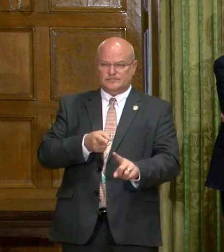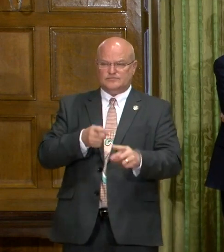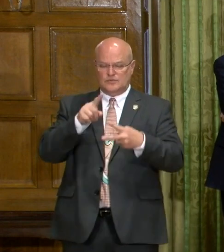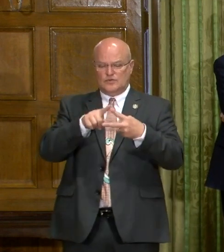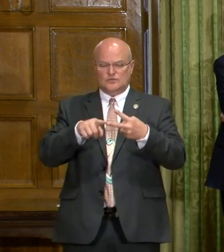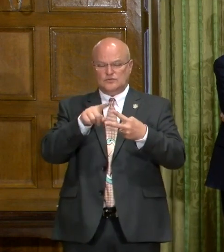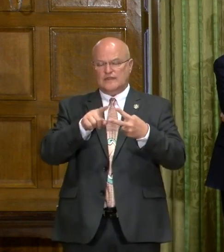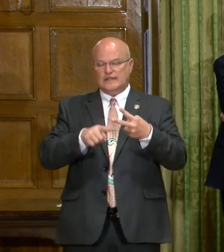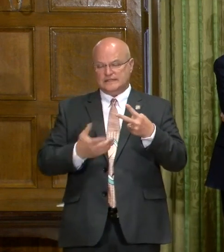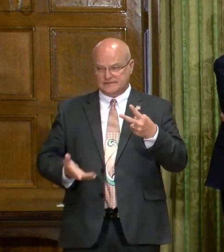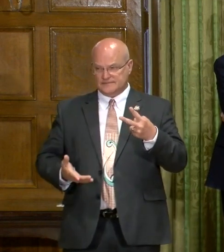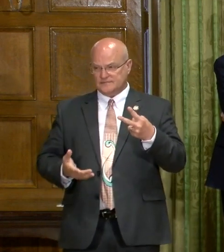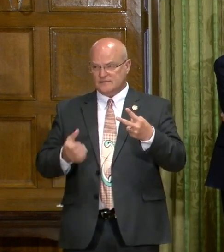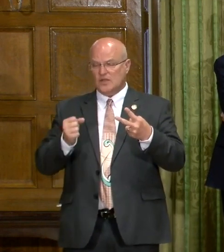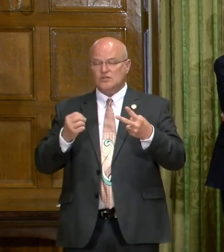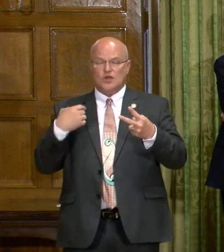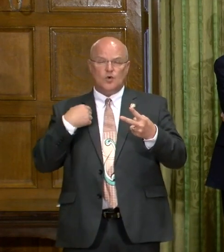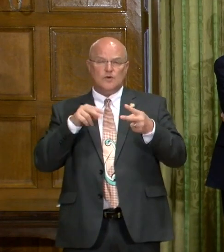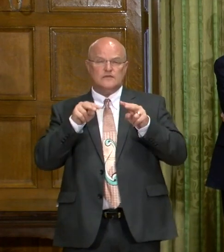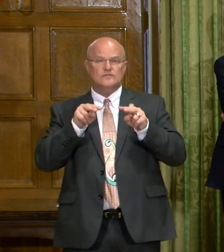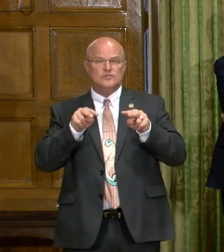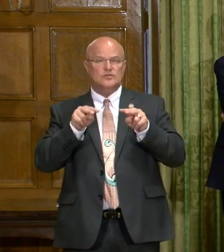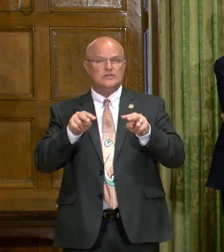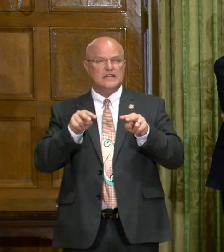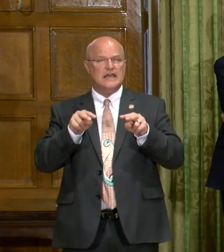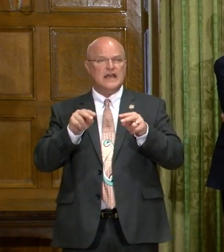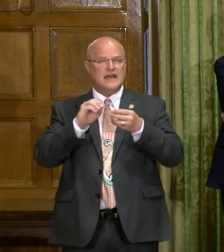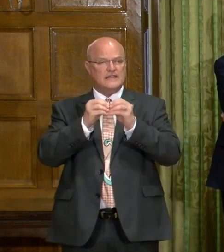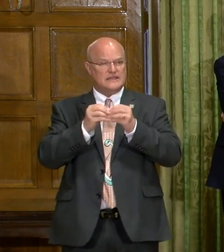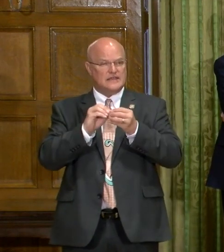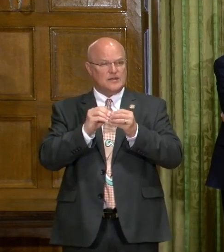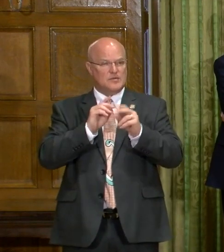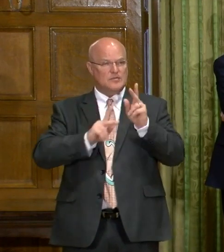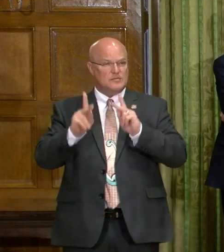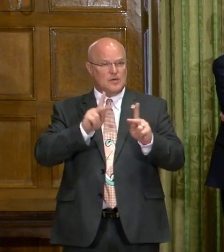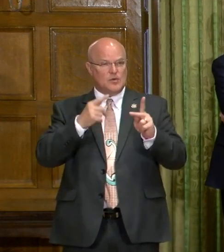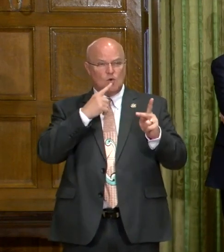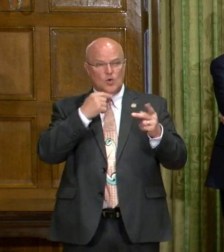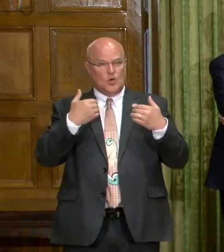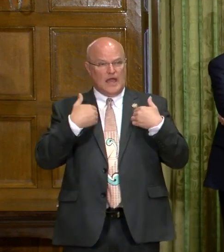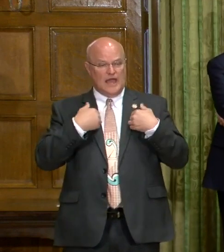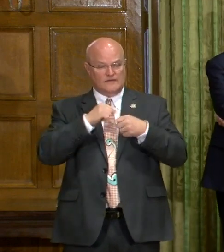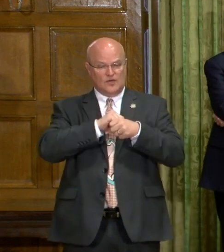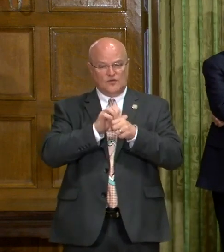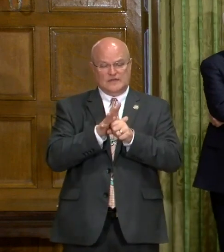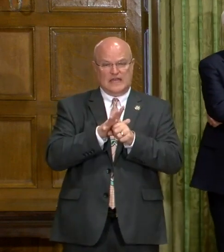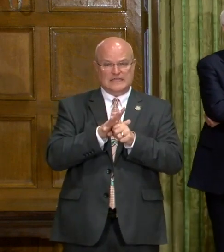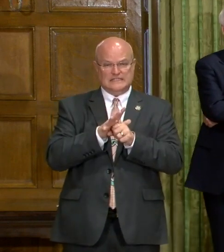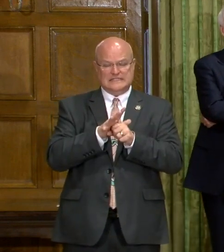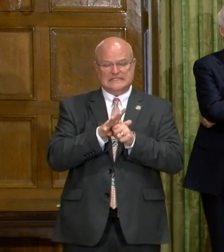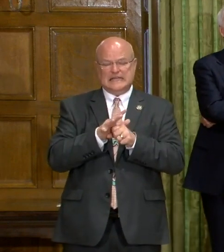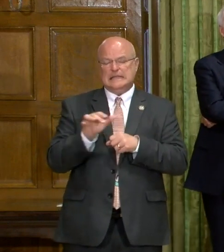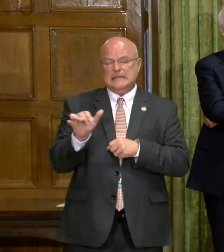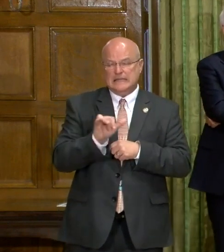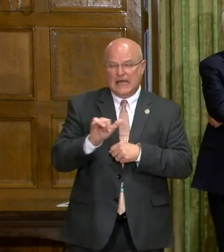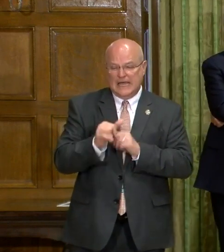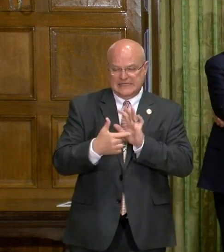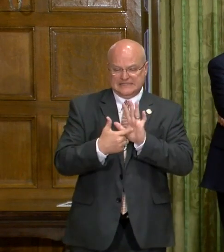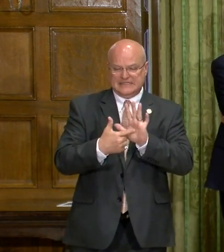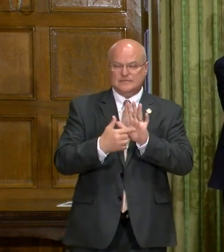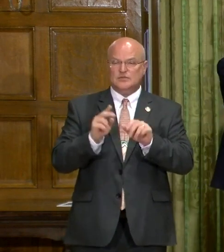issues. And so we've looked at the number of folks who have COVID-19-like symptoms